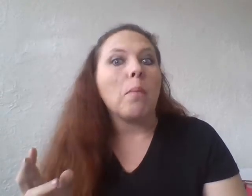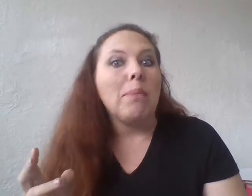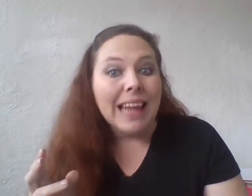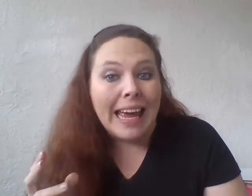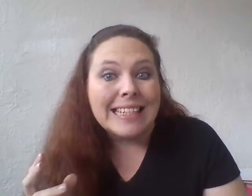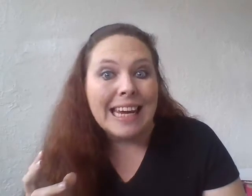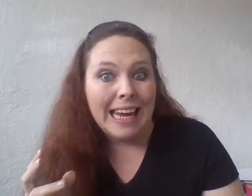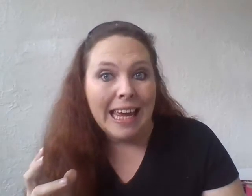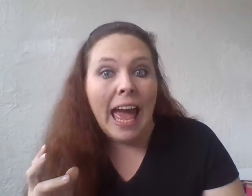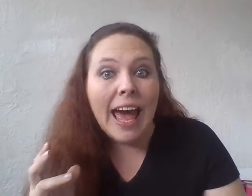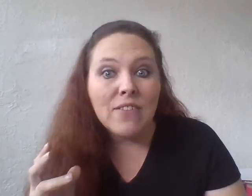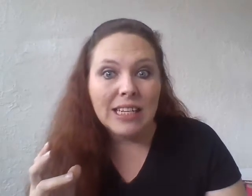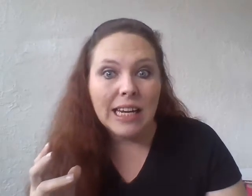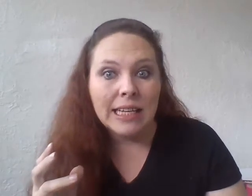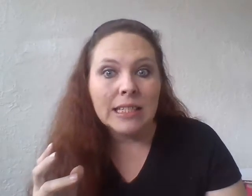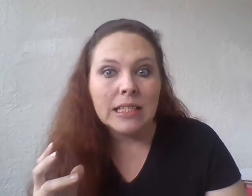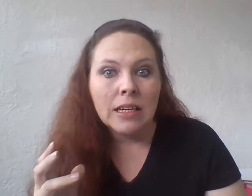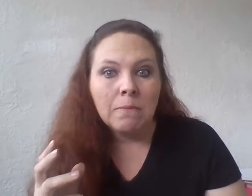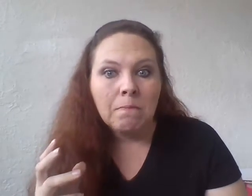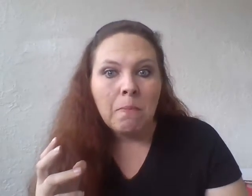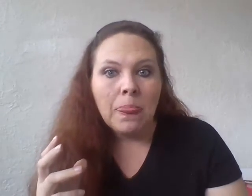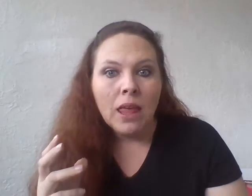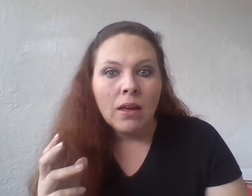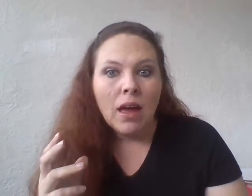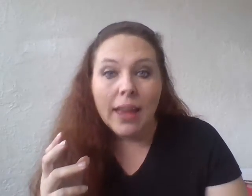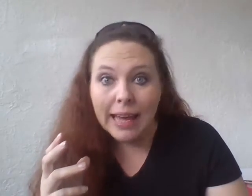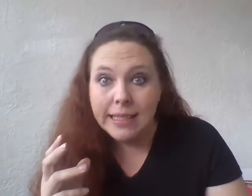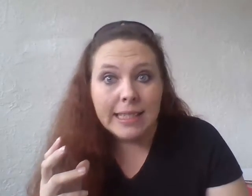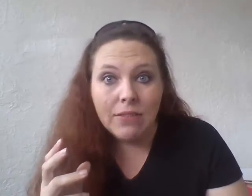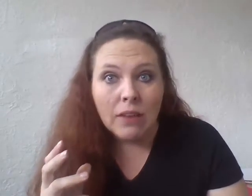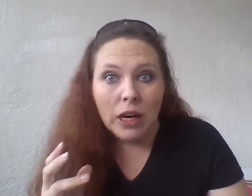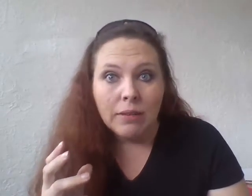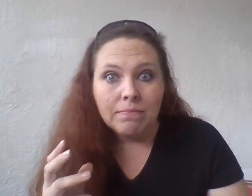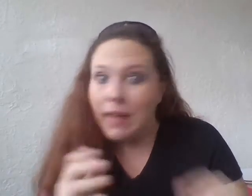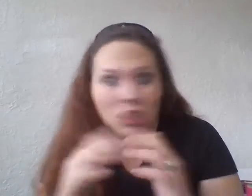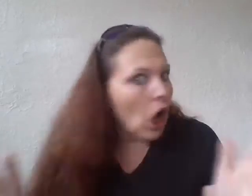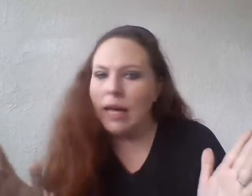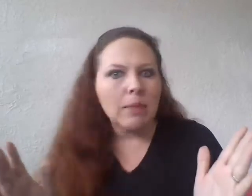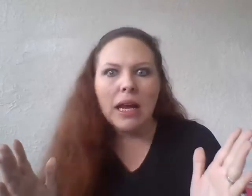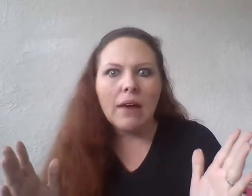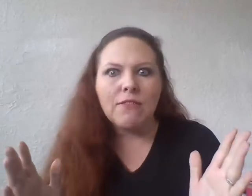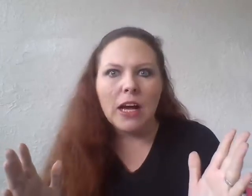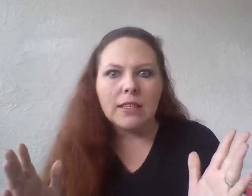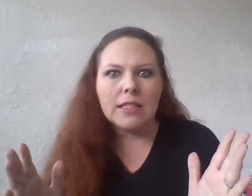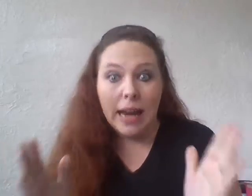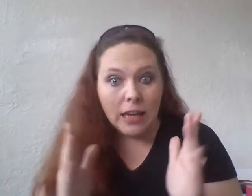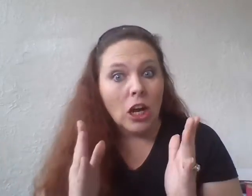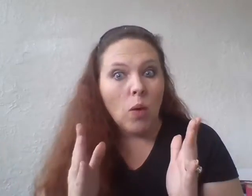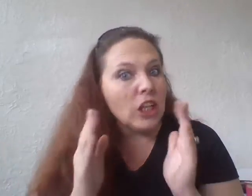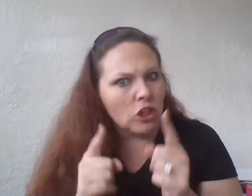planting evidence against Stephen Avery. That's all anybody ever fucking said. And you know what? You